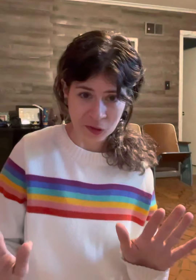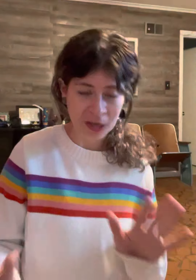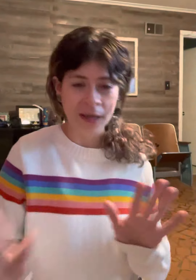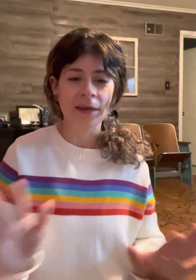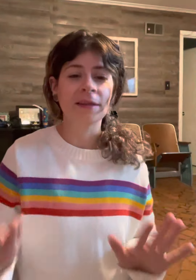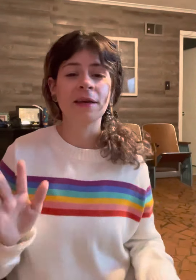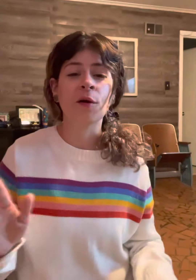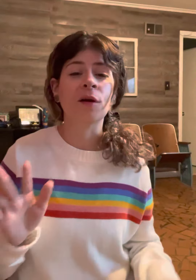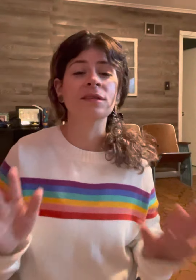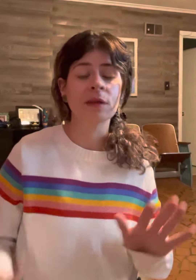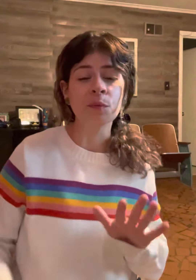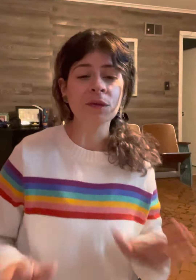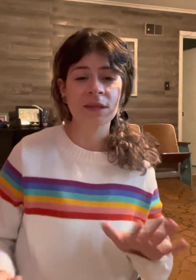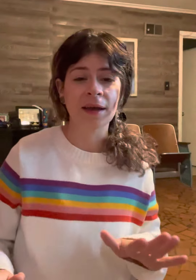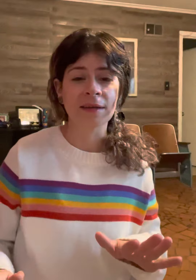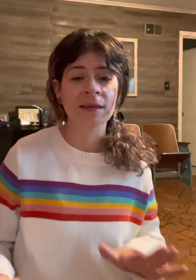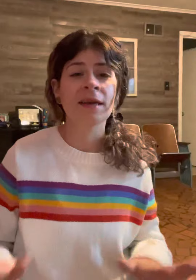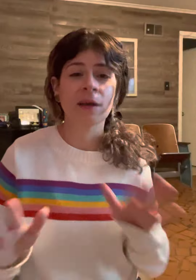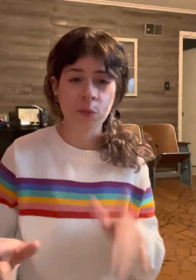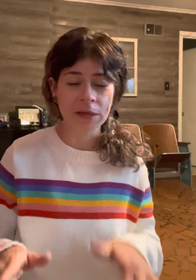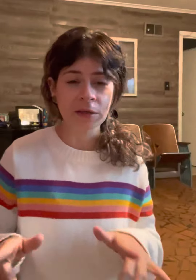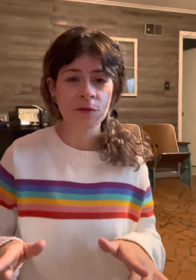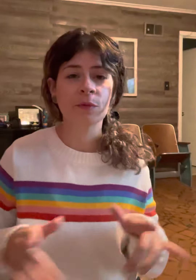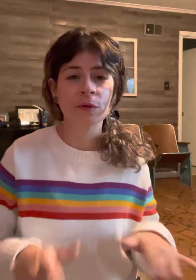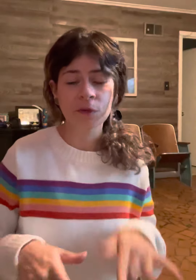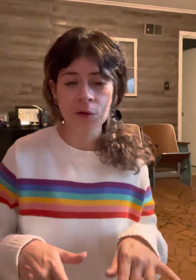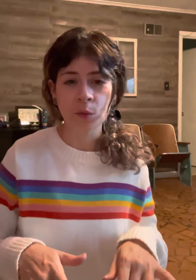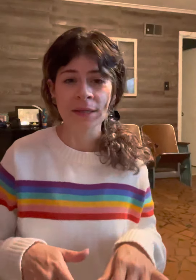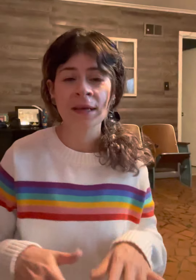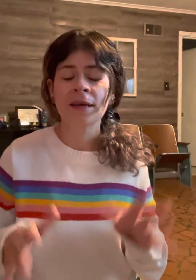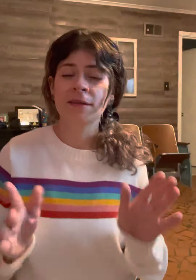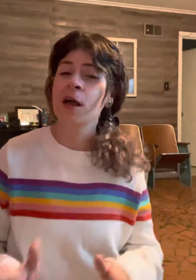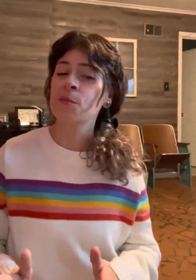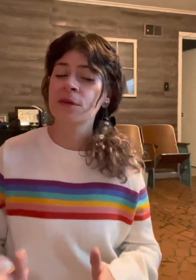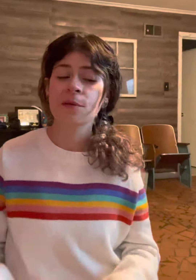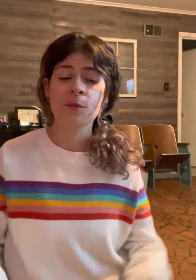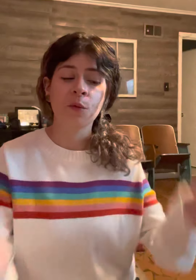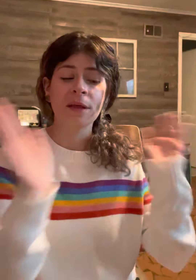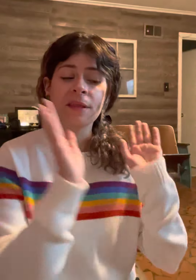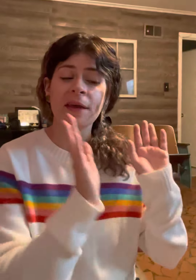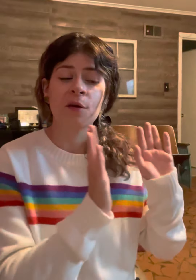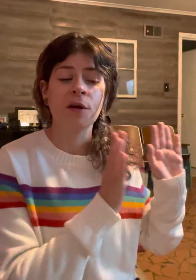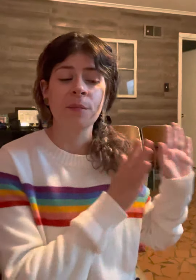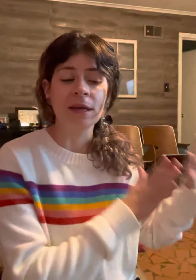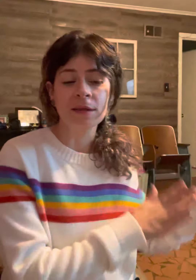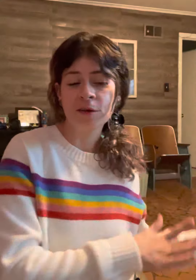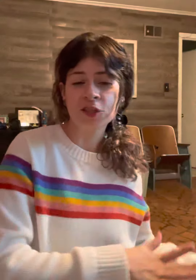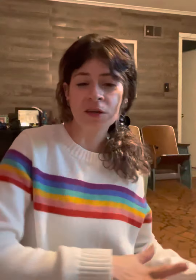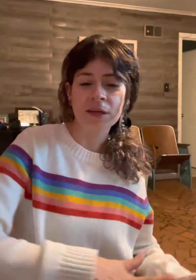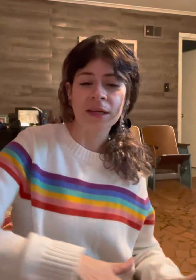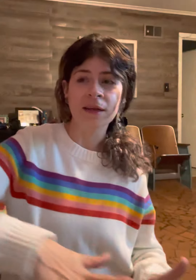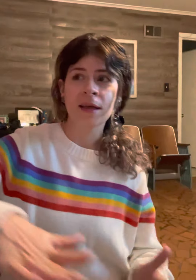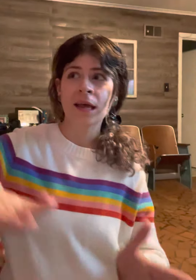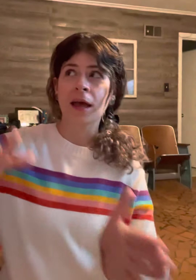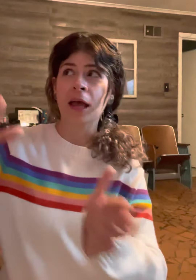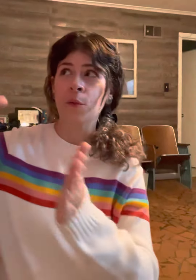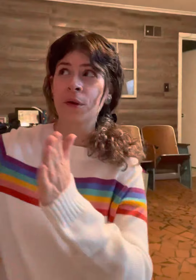and they are simple signs that we can use with our little ones to help them when they are making their journey with